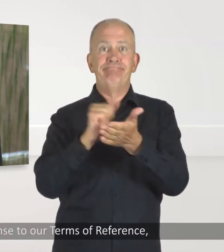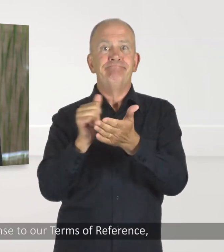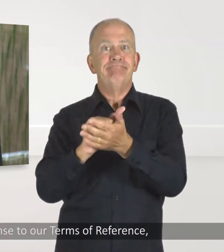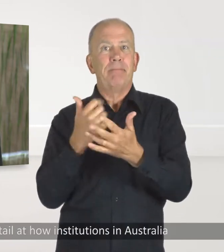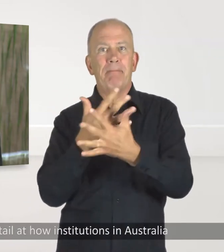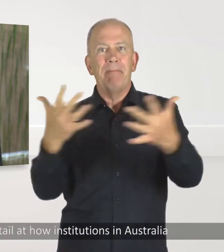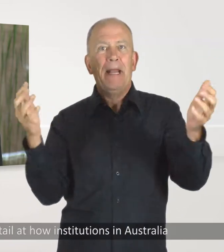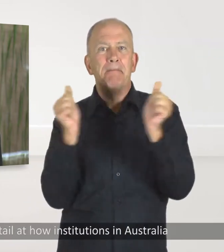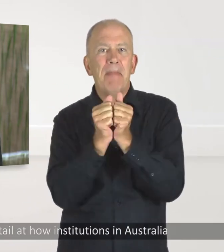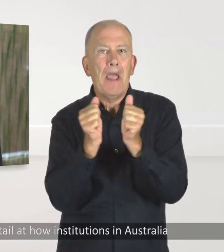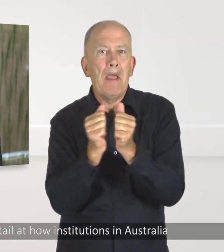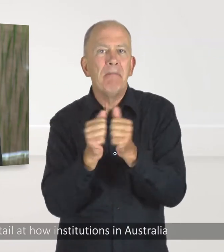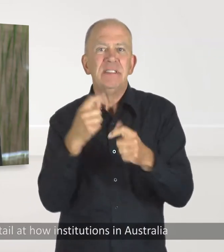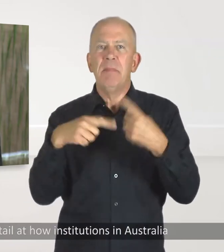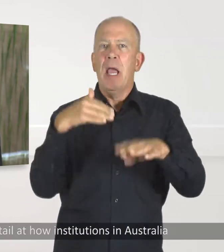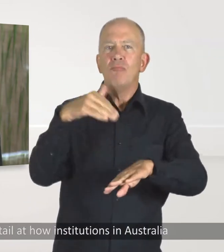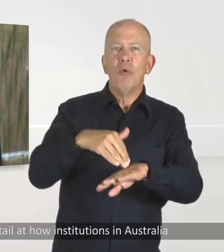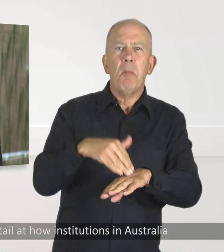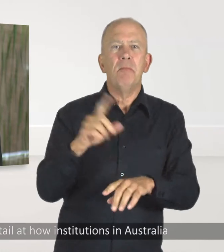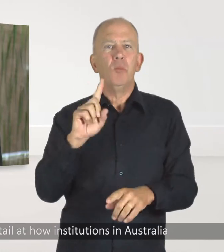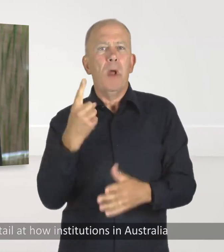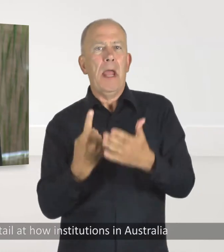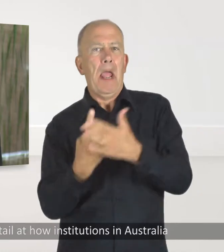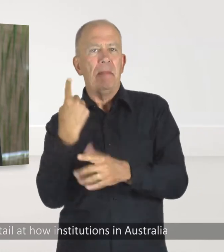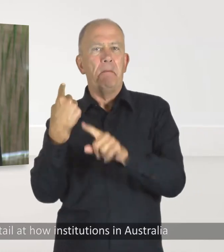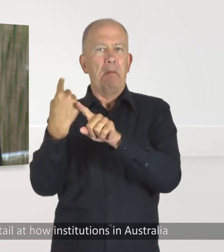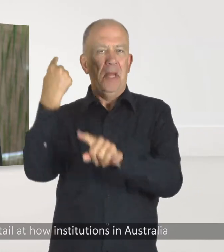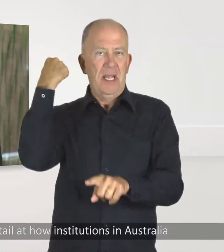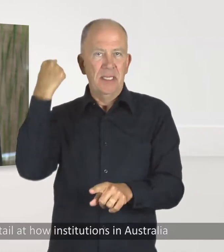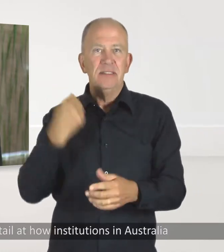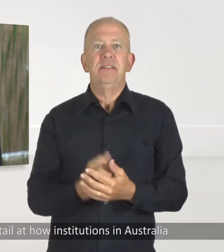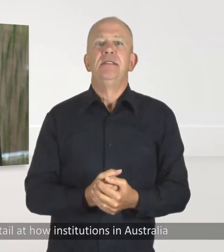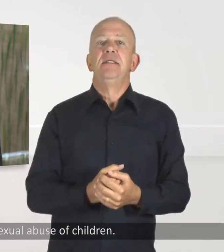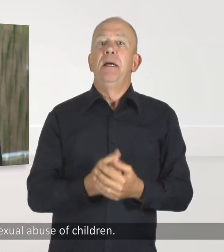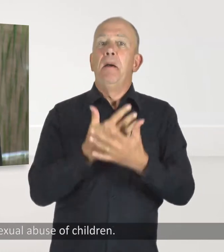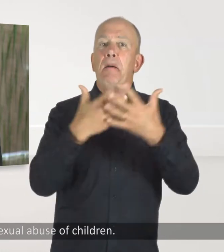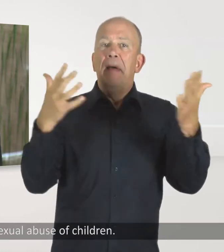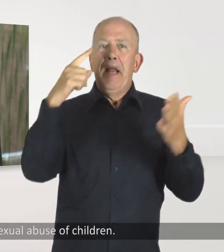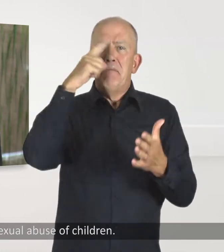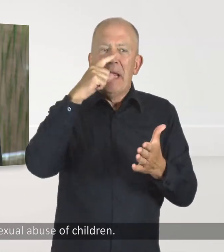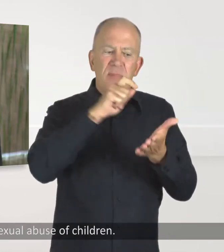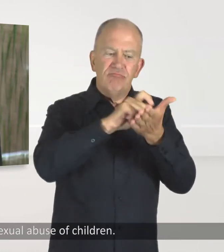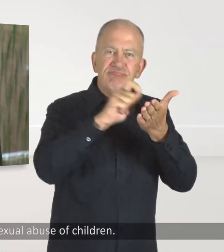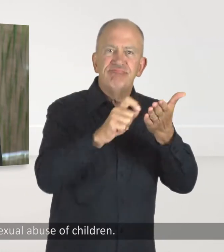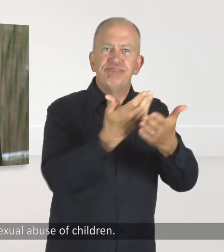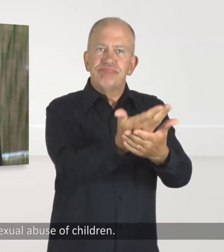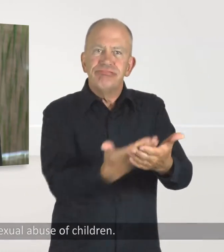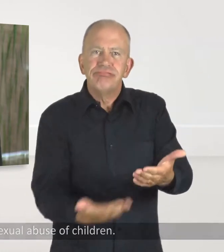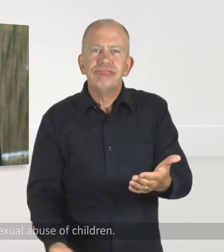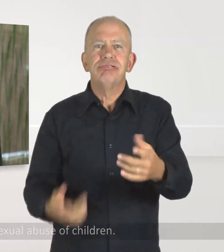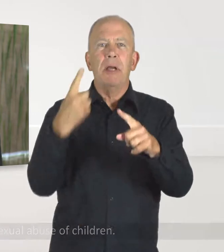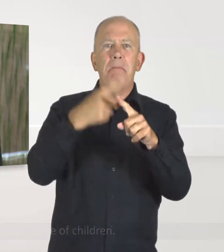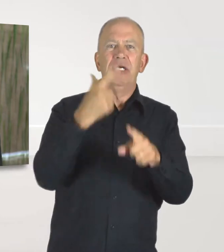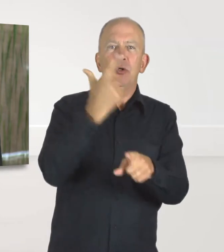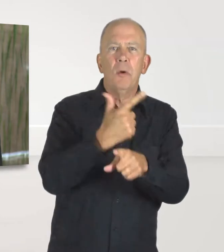which require us to look in detail at how institutions in Australia responded to the sexual abuse